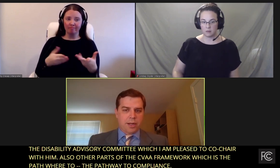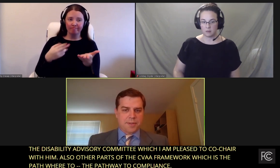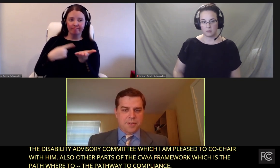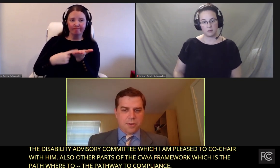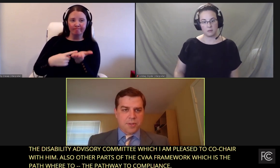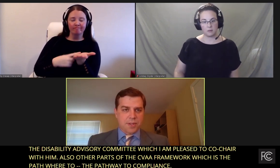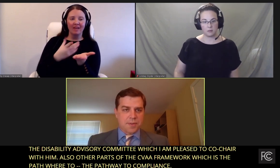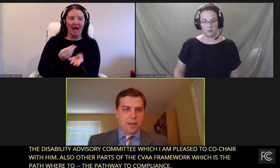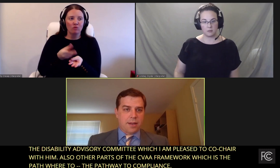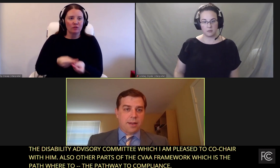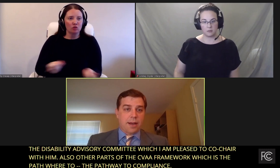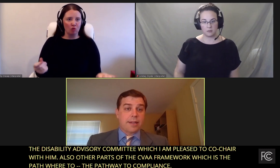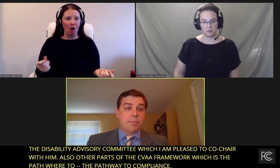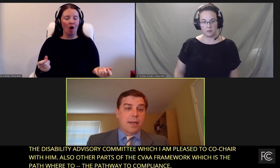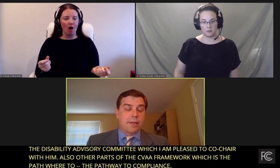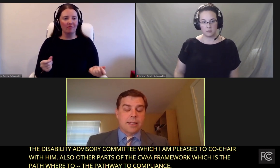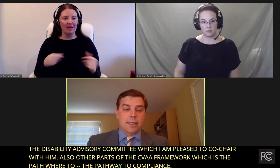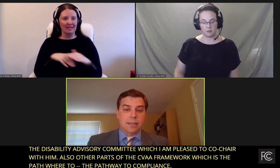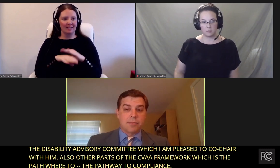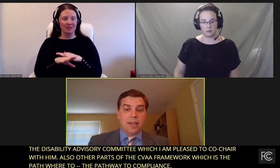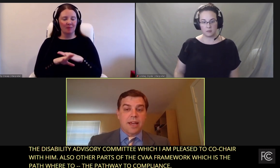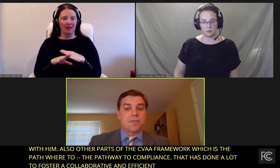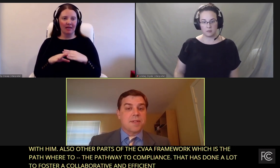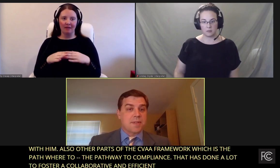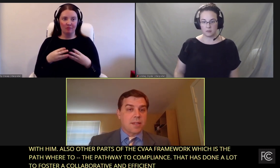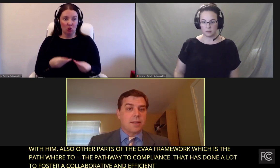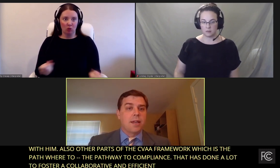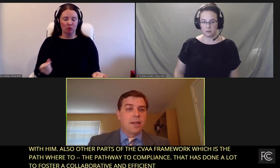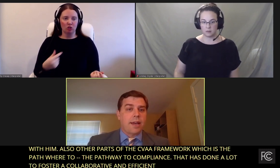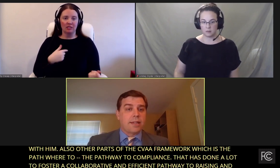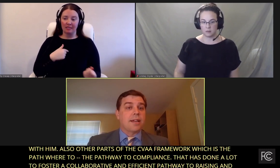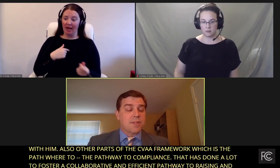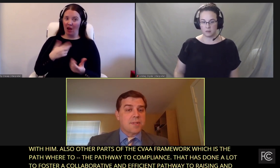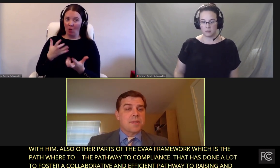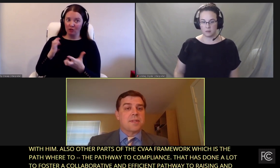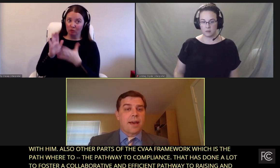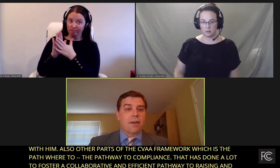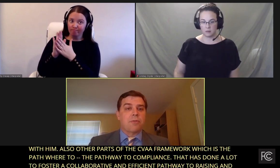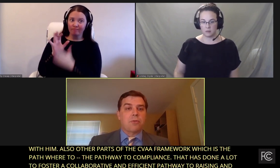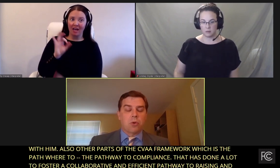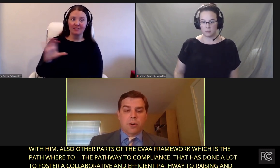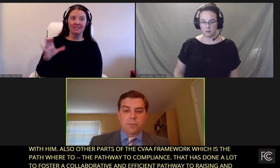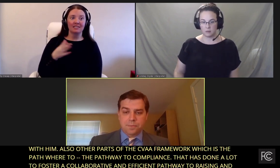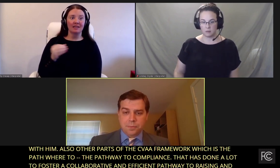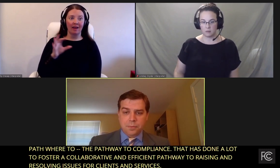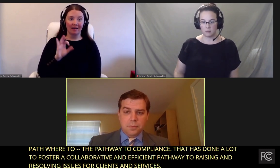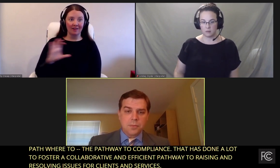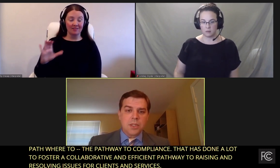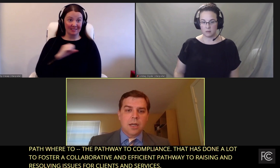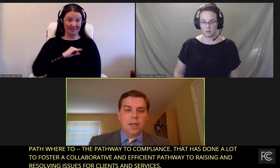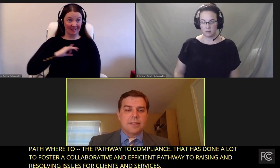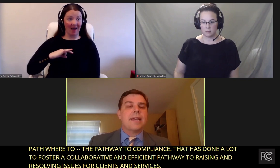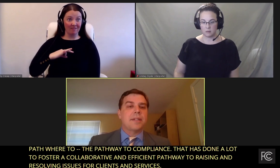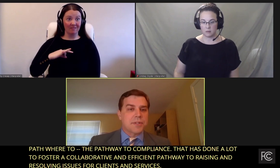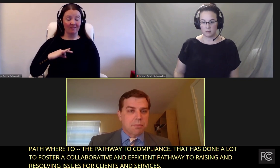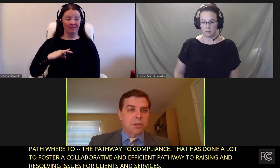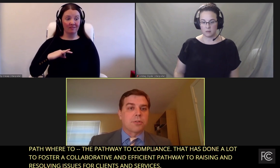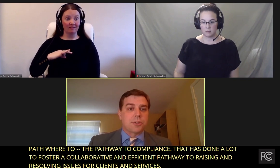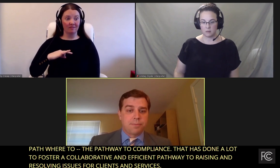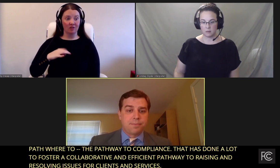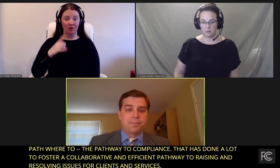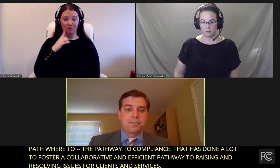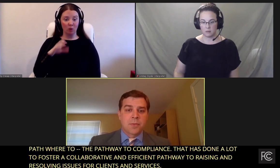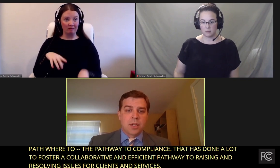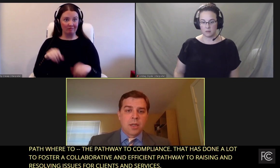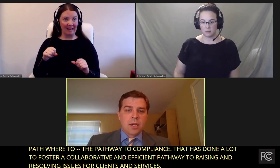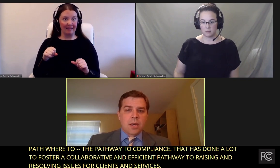for covered products and services. And I commend the FCC and the FCC staff for taking this